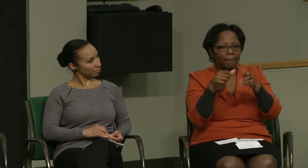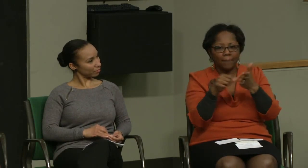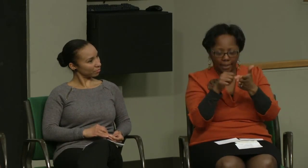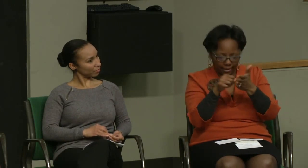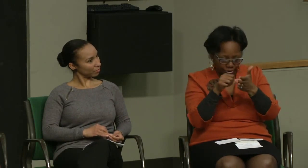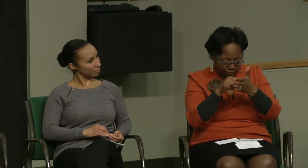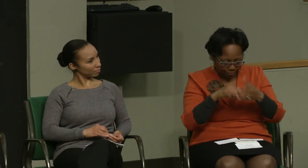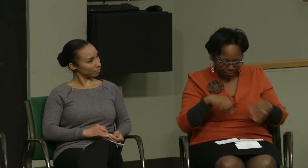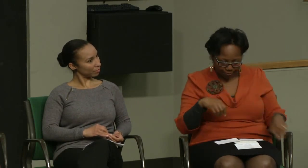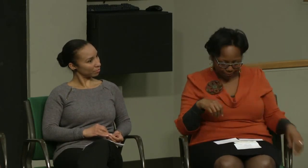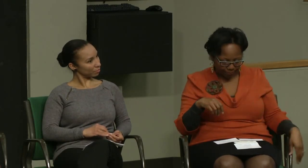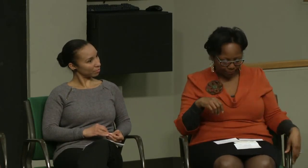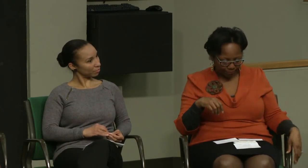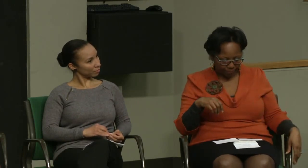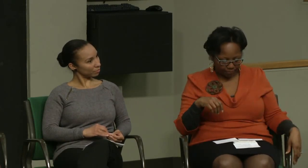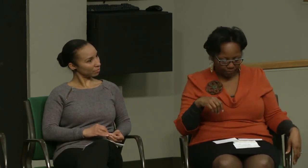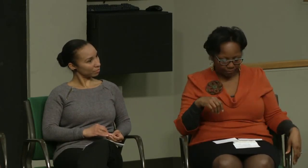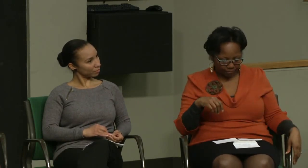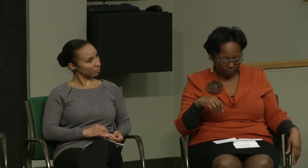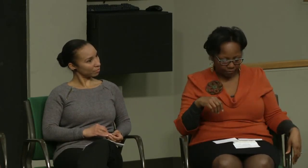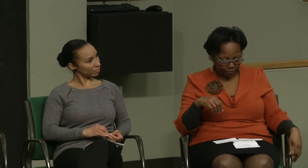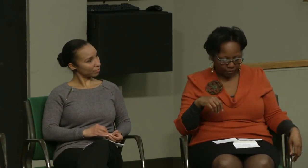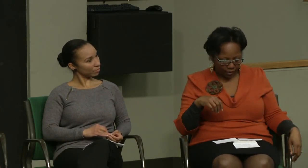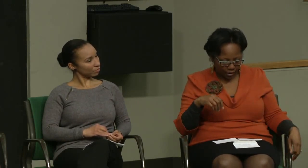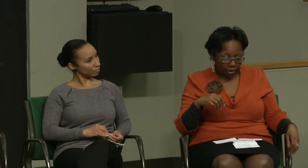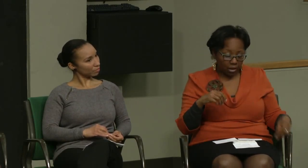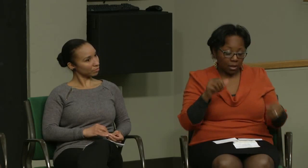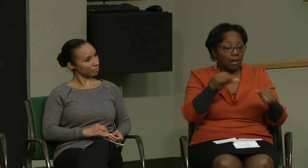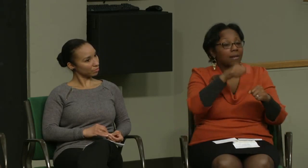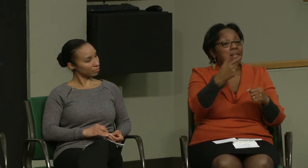it can help you to make sure that everyone is on the same page.